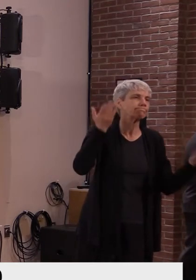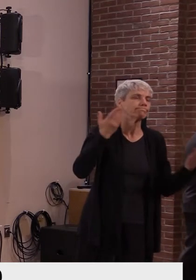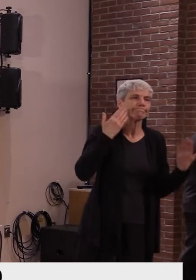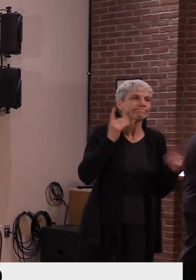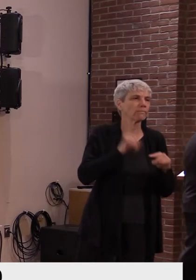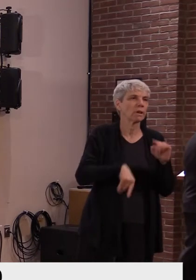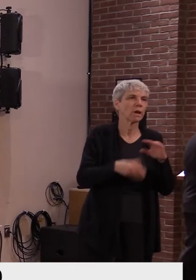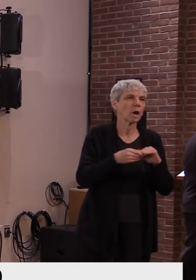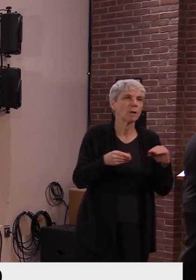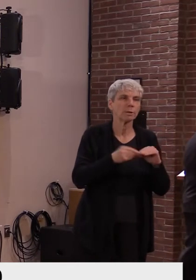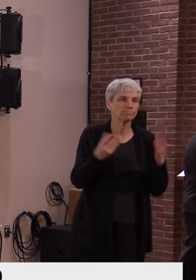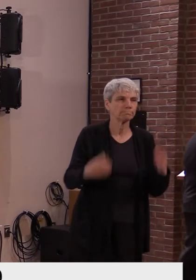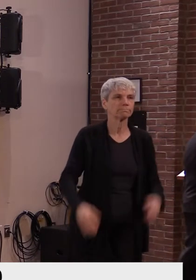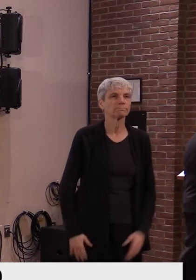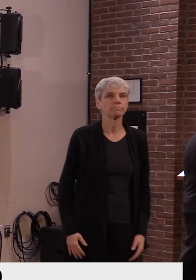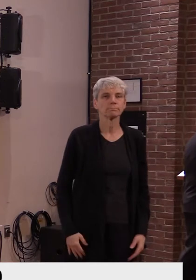Mike.